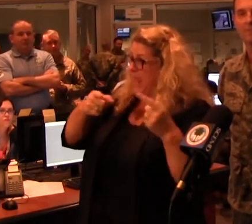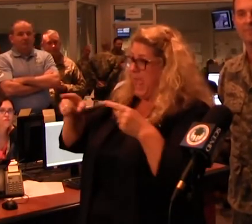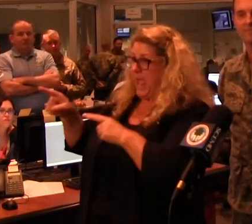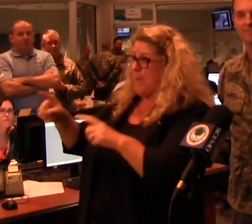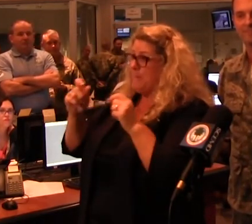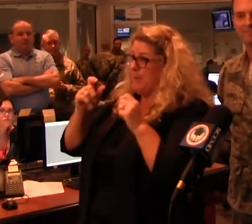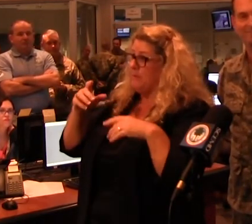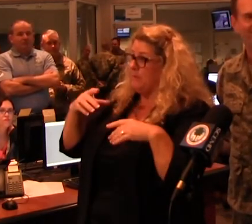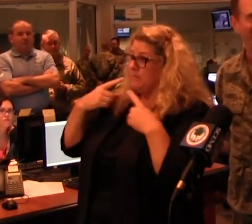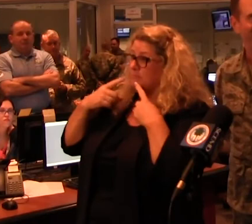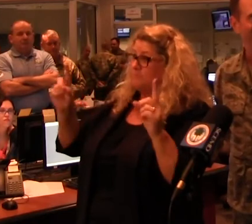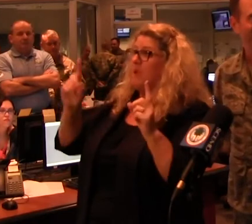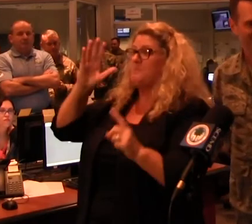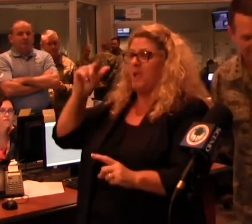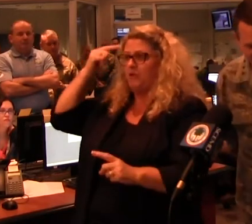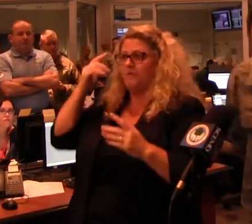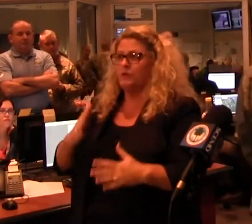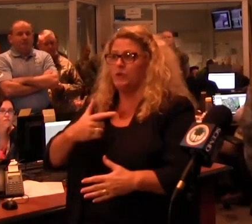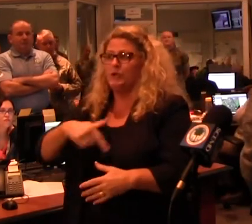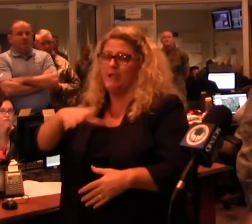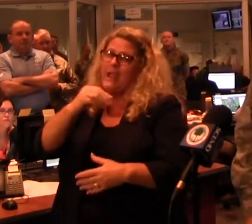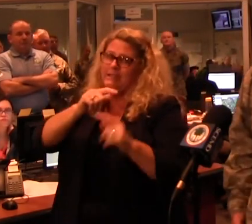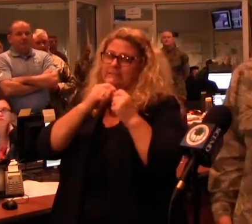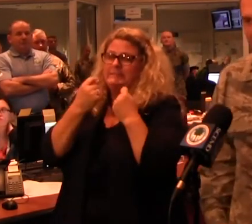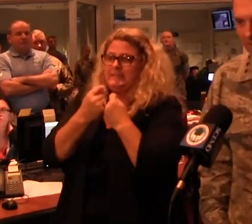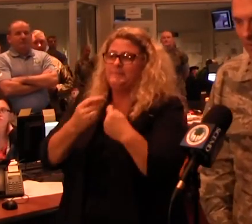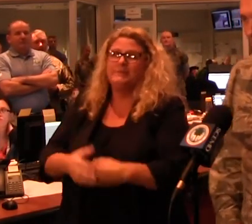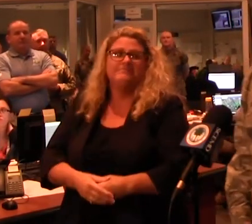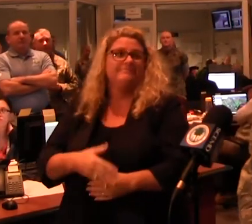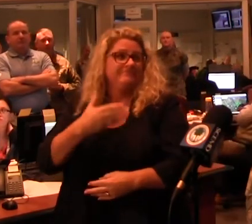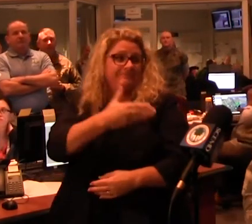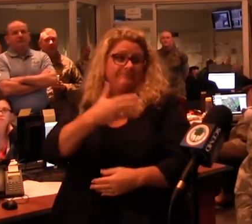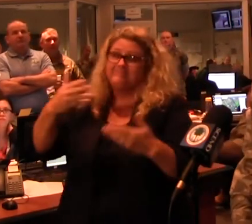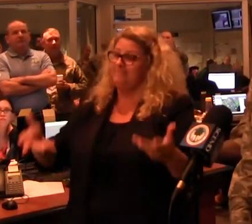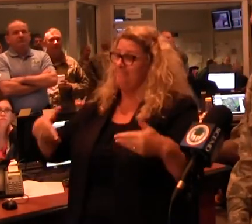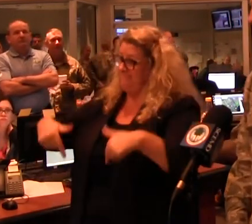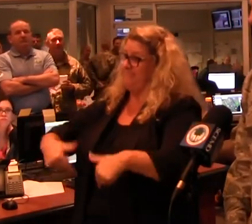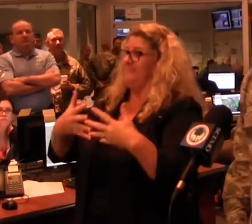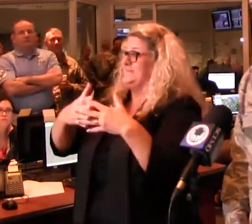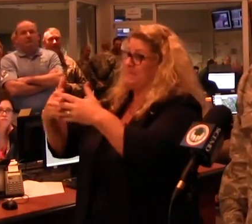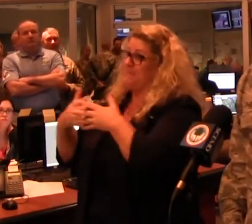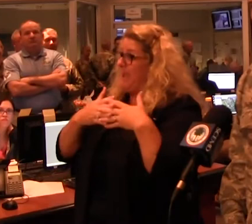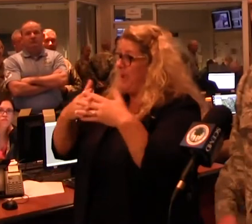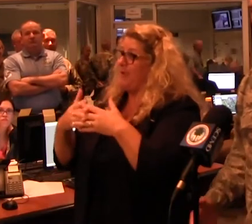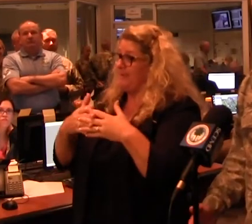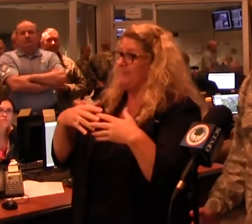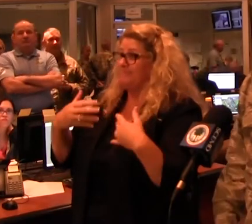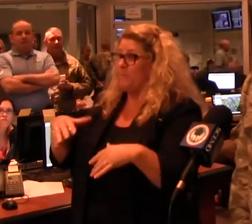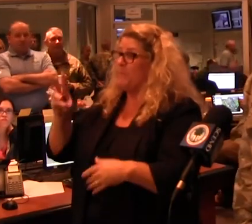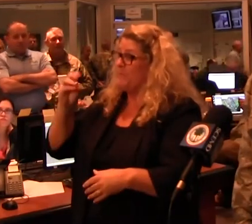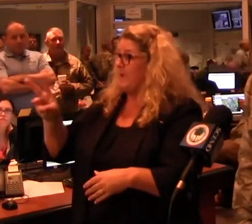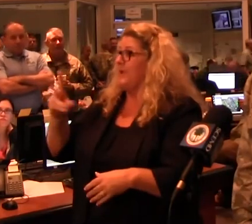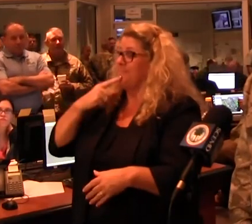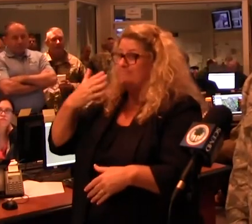worked so well. So thank you, Governor. Thank you. General? Yes, sir. Well, you know, this is America at its best, and we've seen that the great